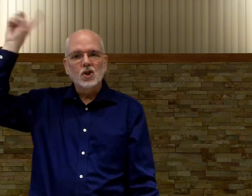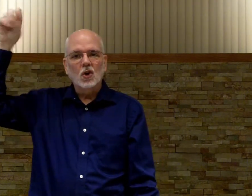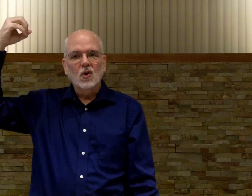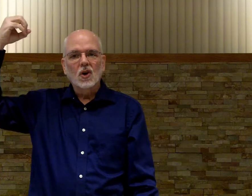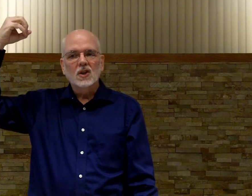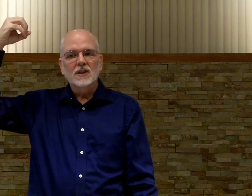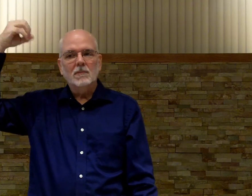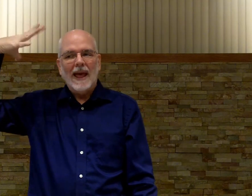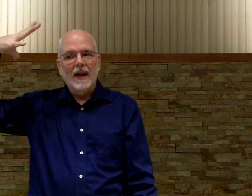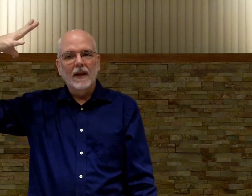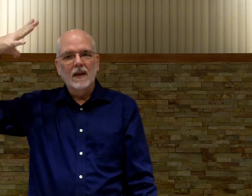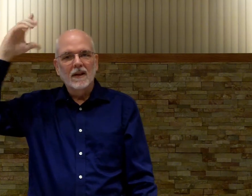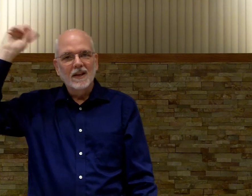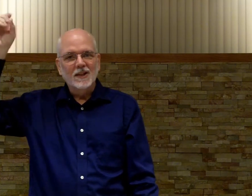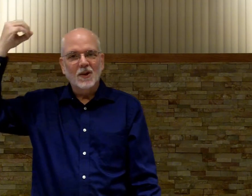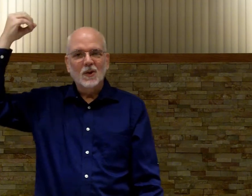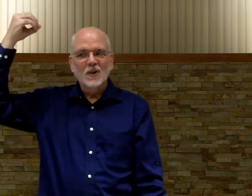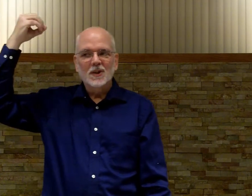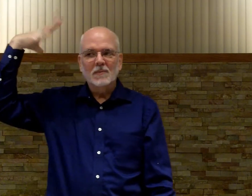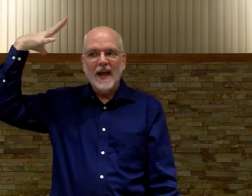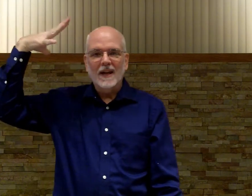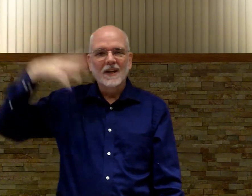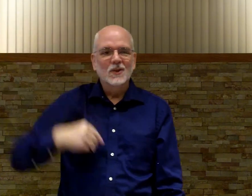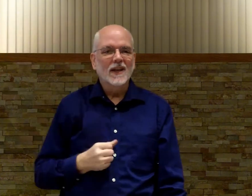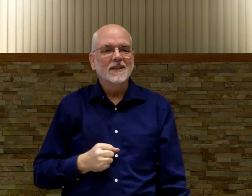circle splat circle splat in grace